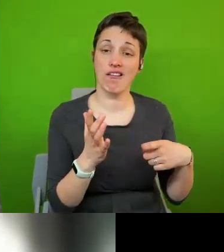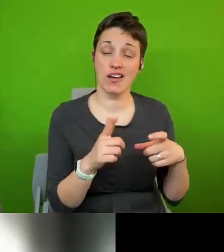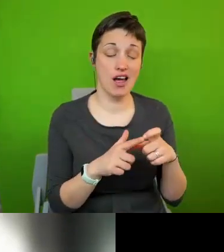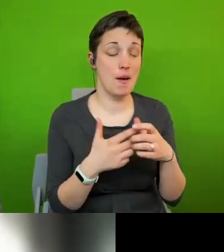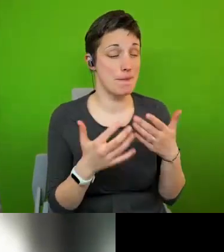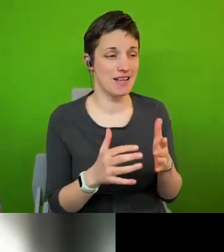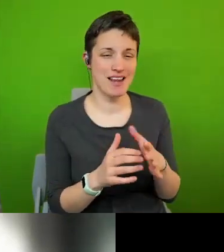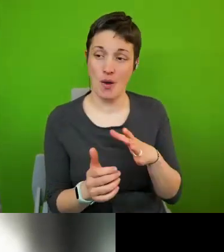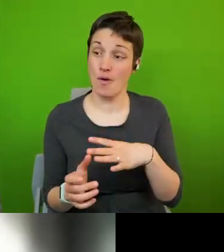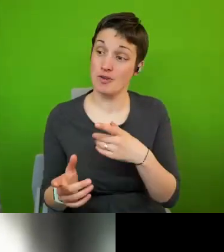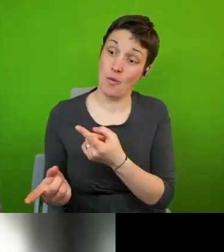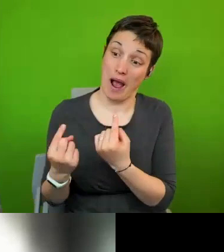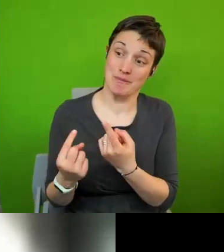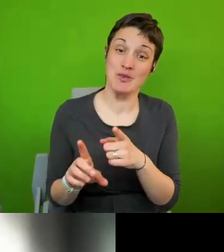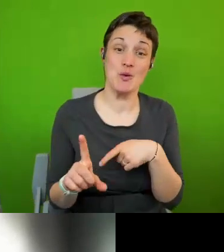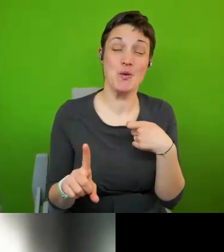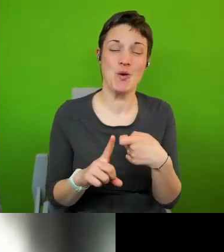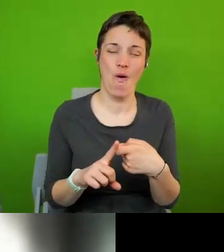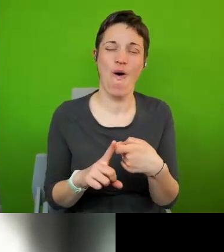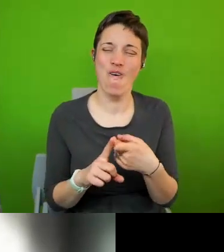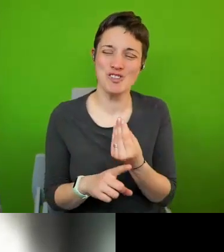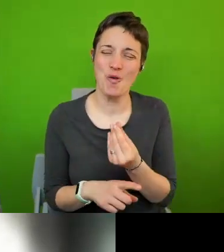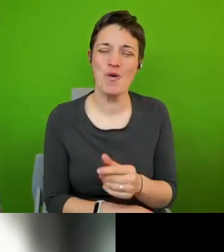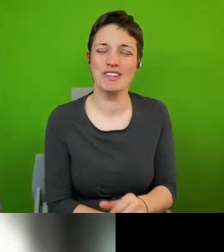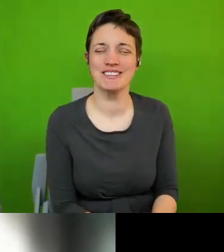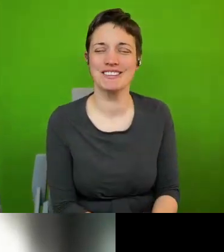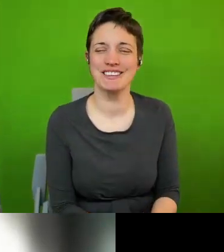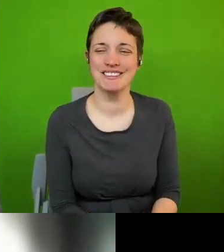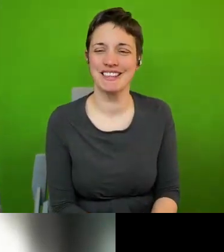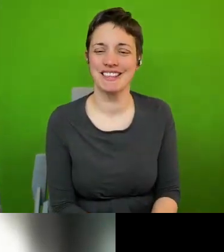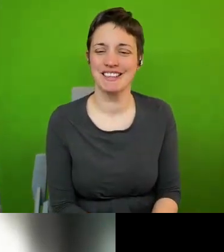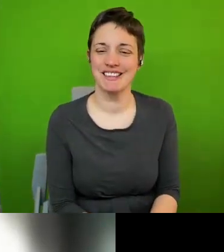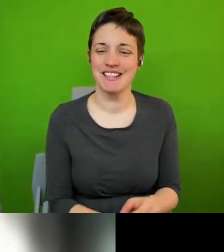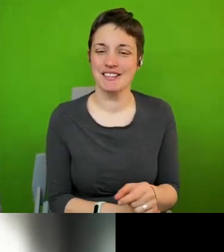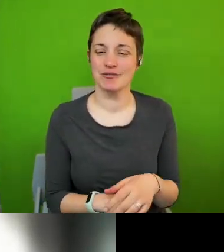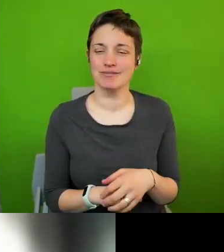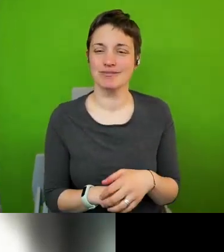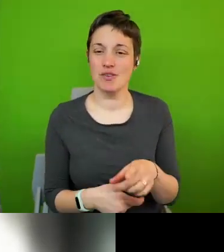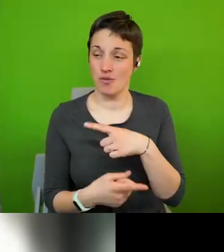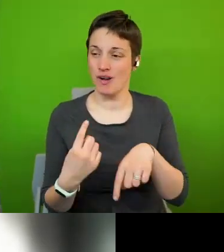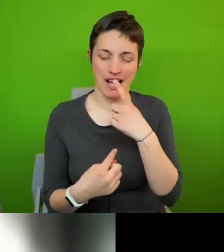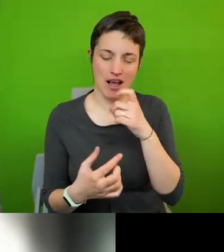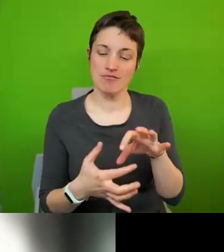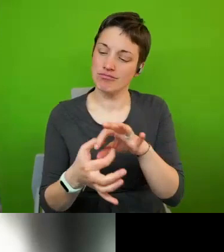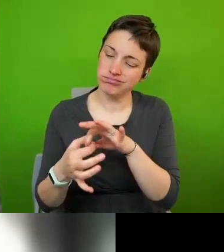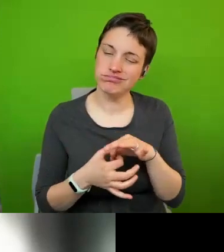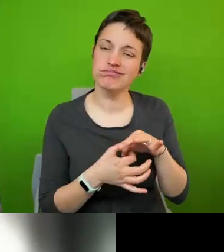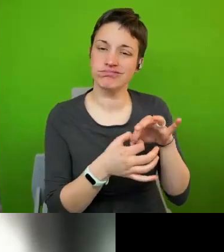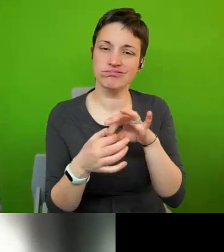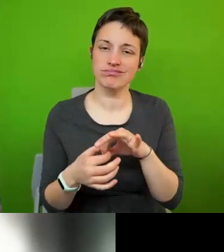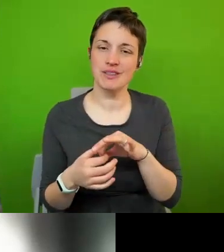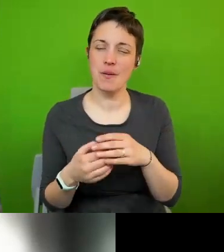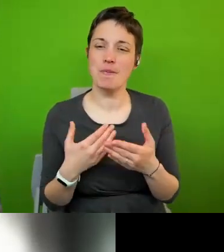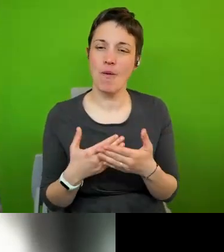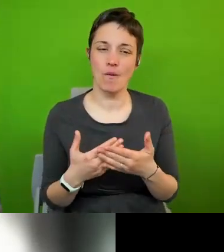bring you to york uh at some point soon um so that we can uh further the collaboration that obviously we've had now for